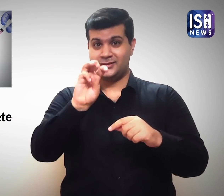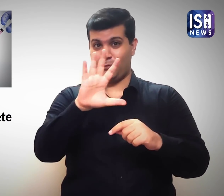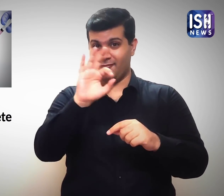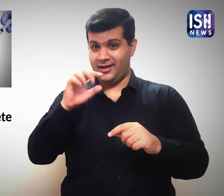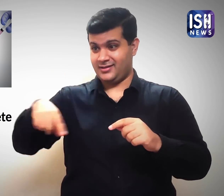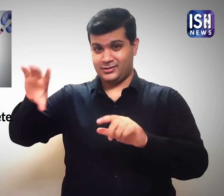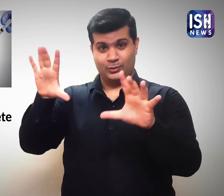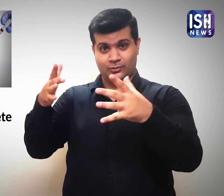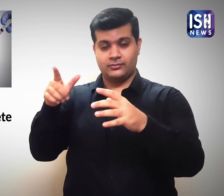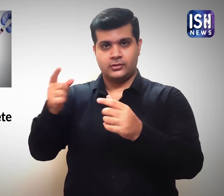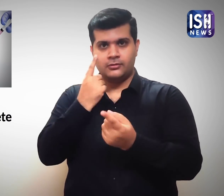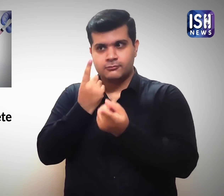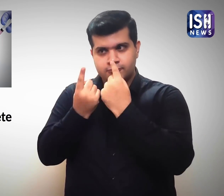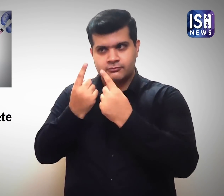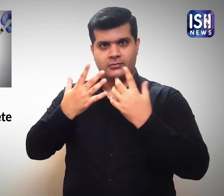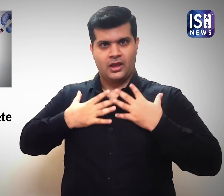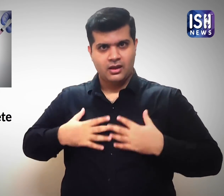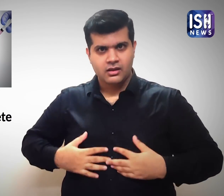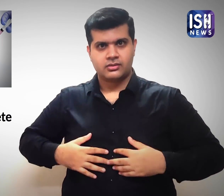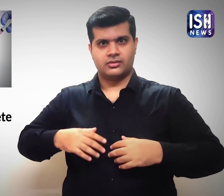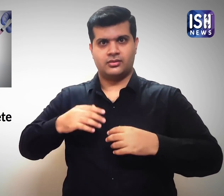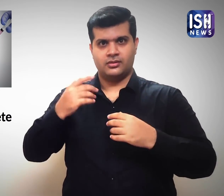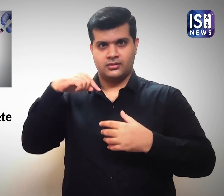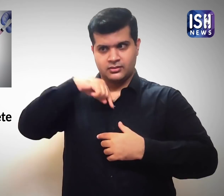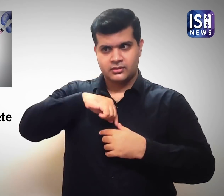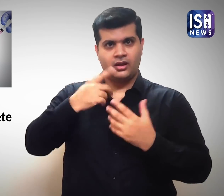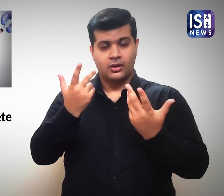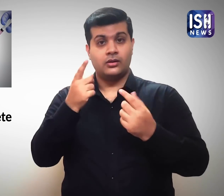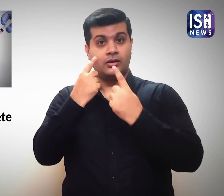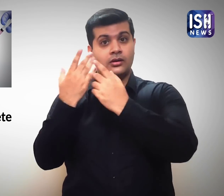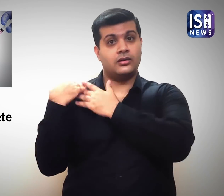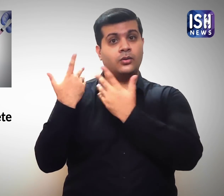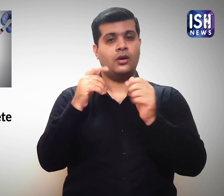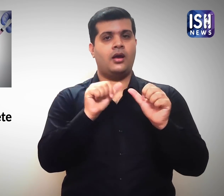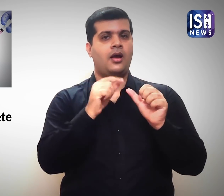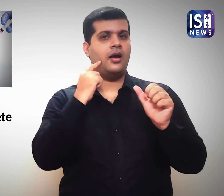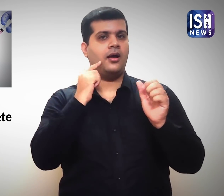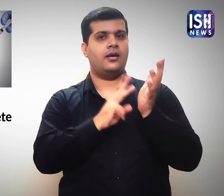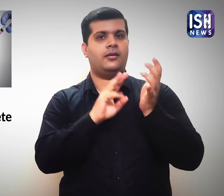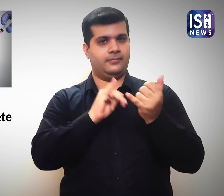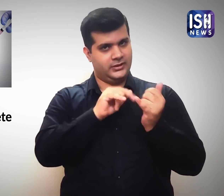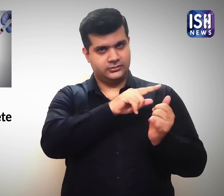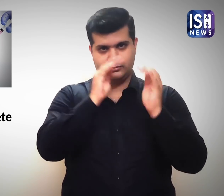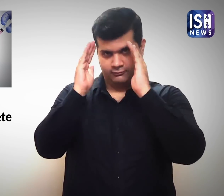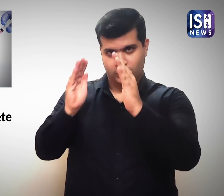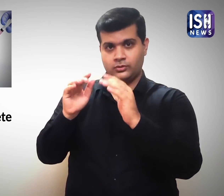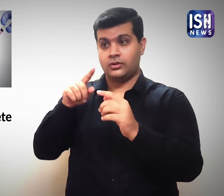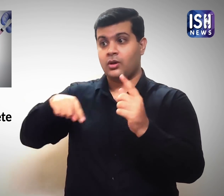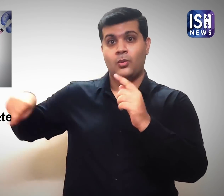3,500 people who have volunteered are being screened for various parameters at AIIMS.